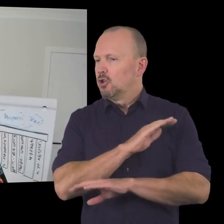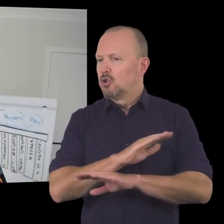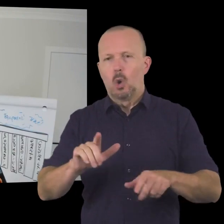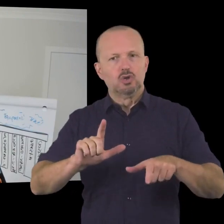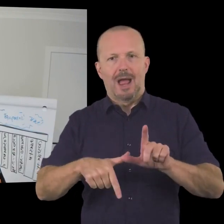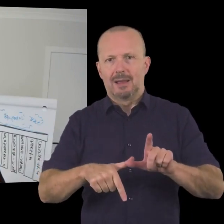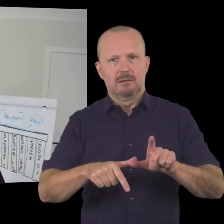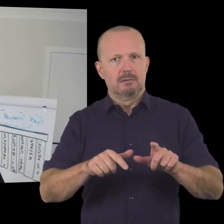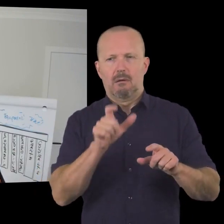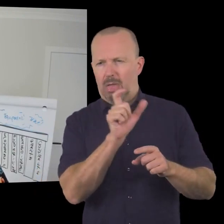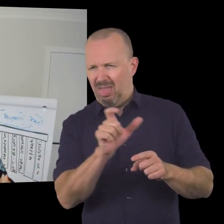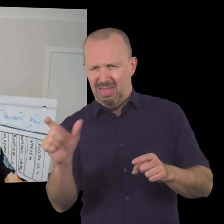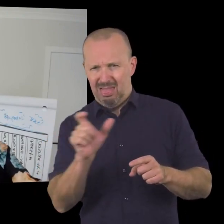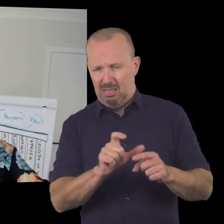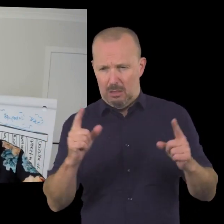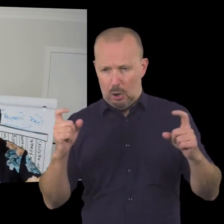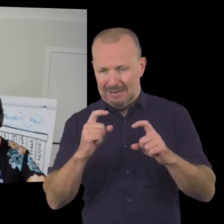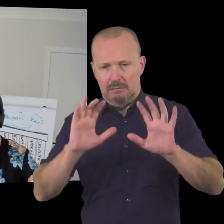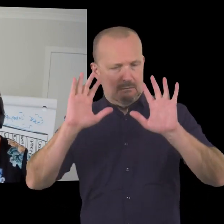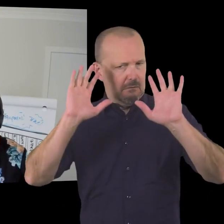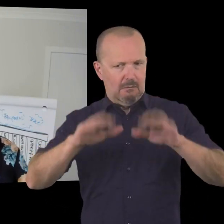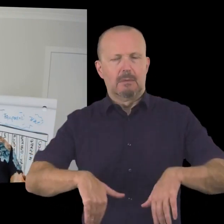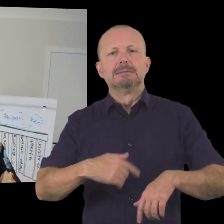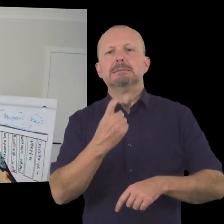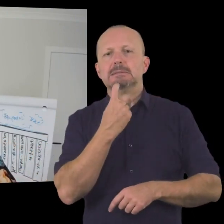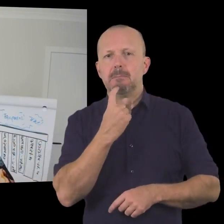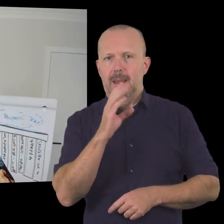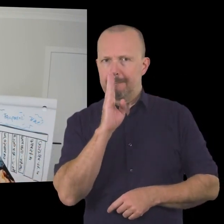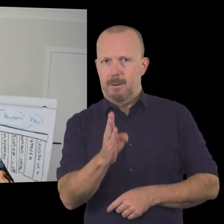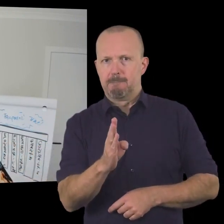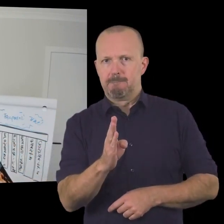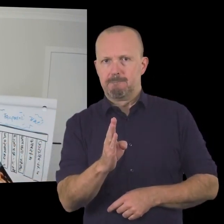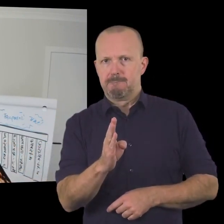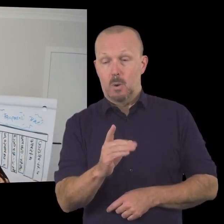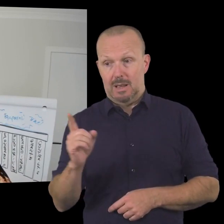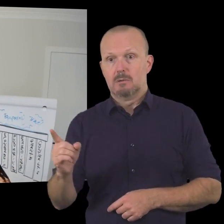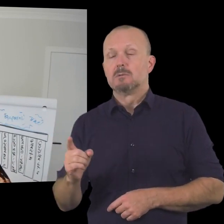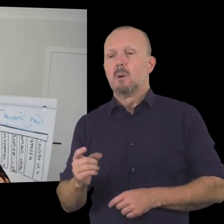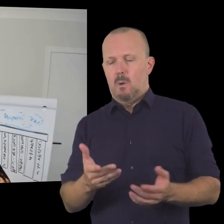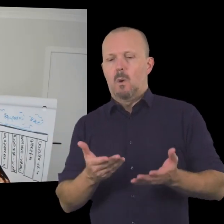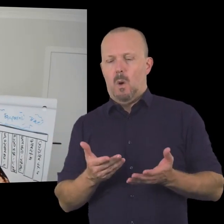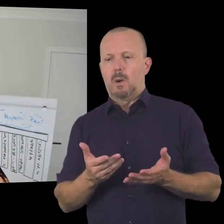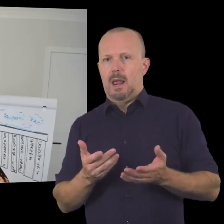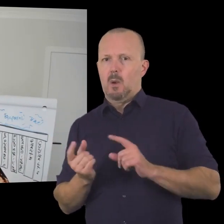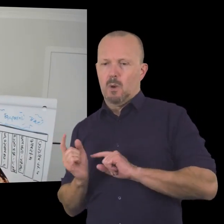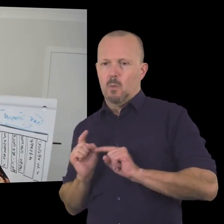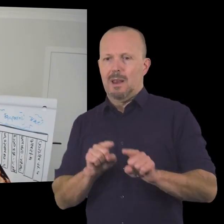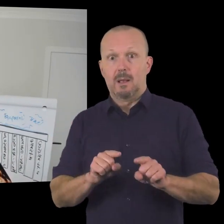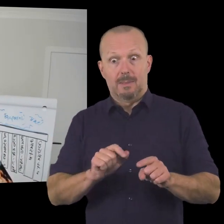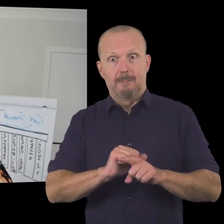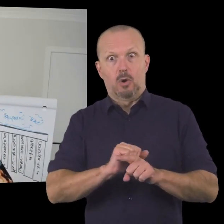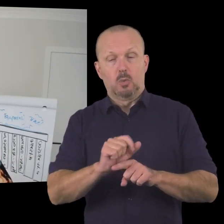simple language and no jargon and we said awesome start and at the end of the session uh which happened a week later their vision